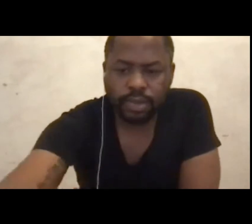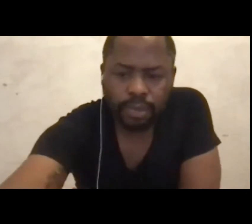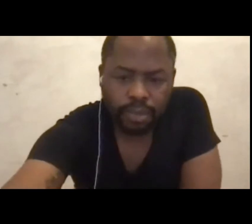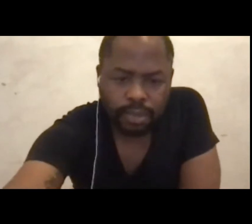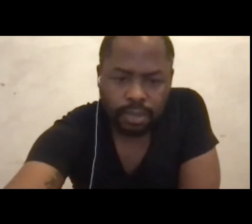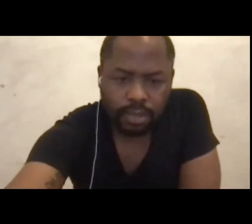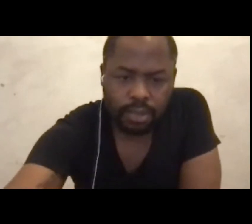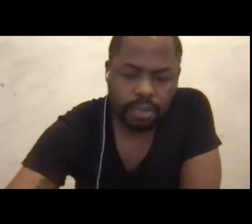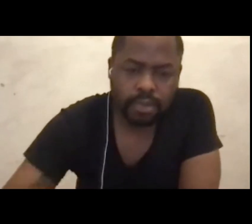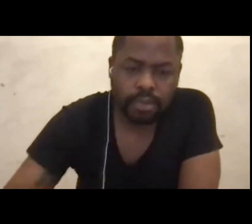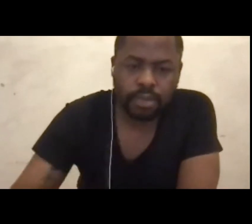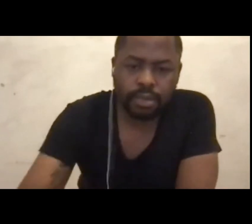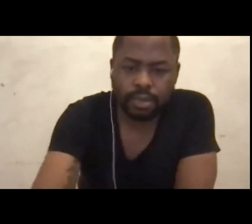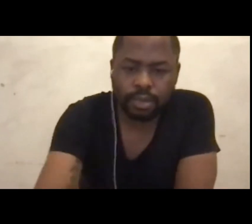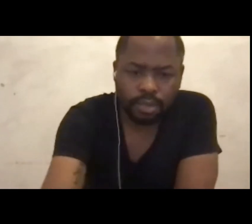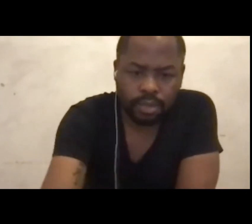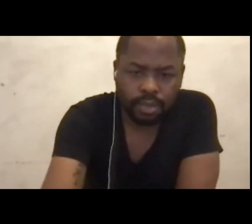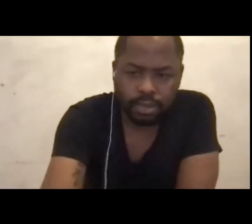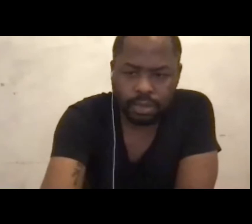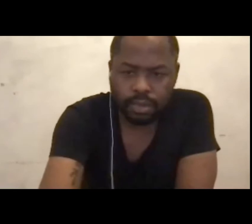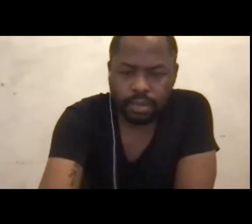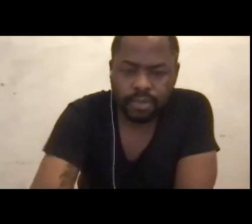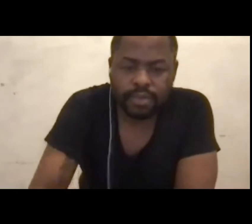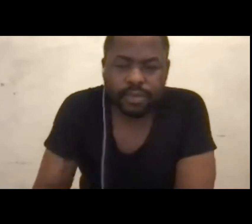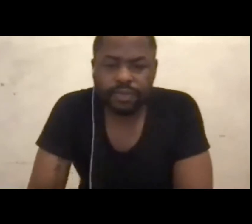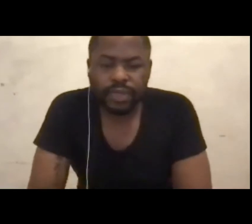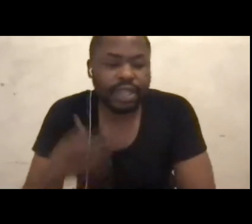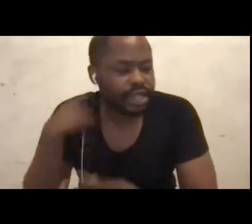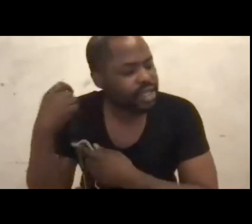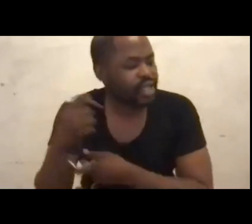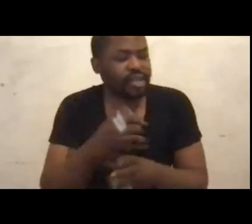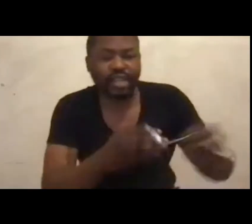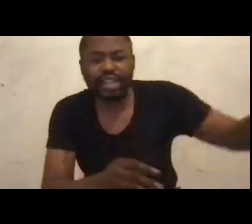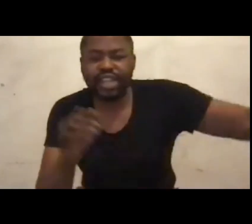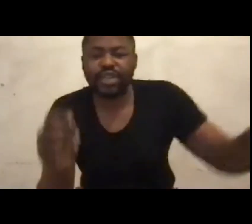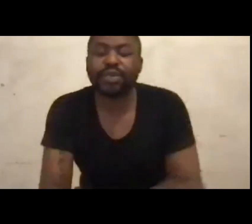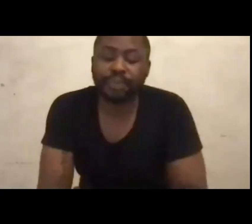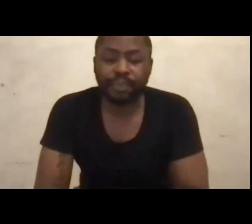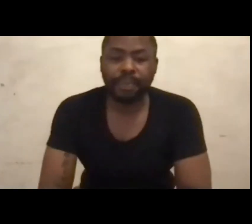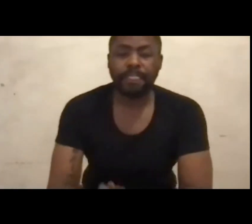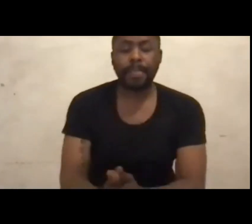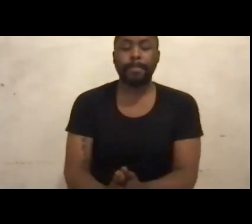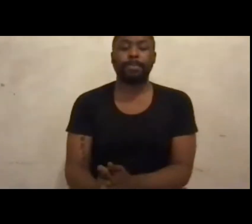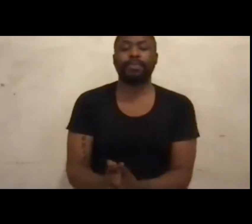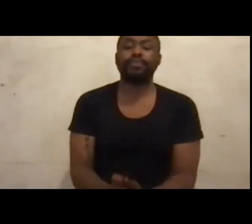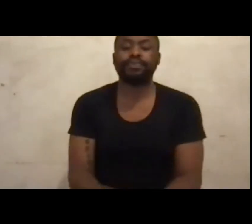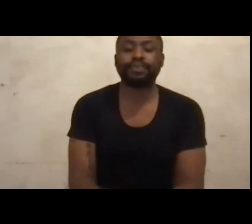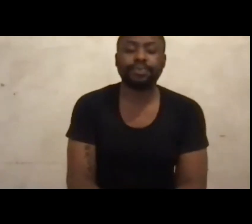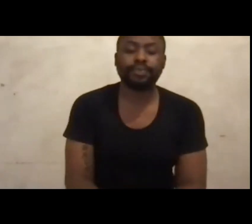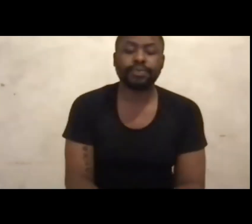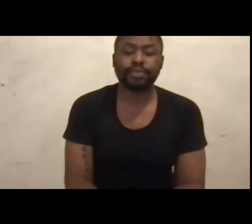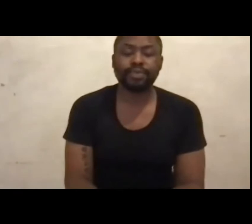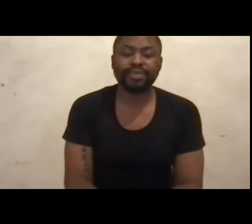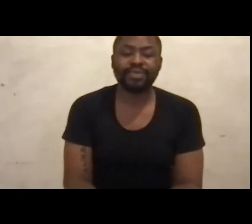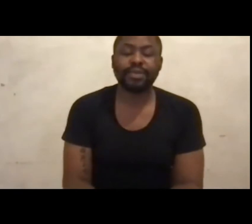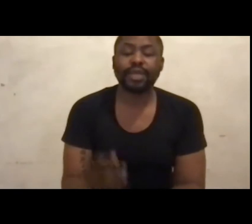a society... Can you hear me now? Yes, I can hear you. In an unforgiving society,